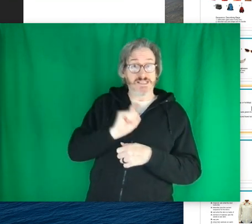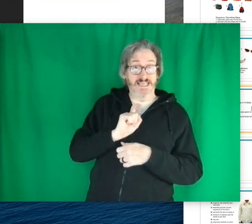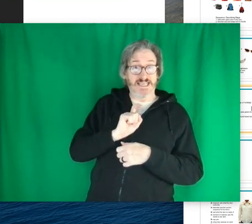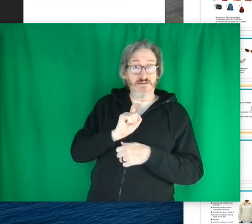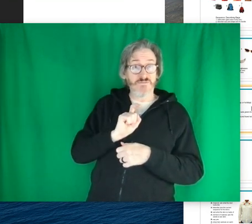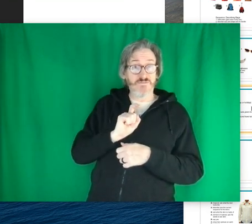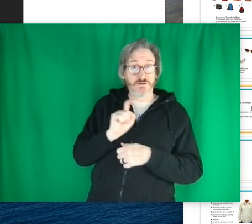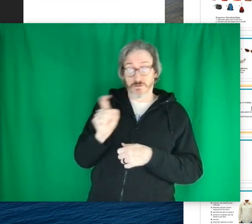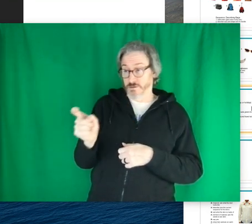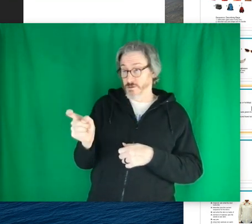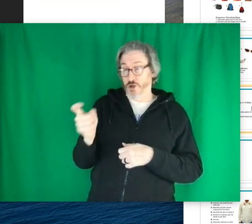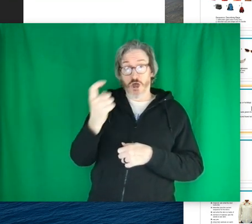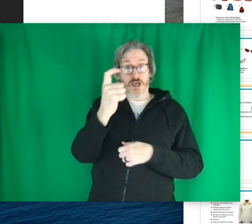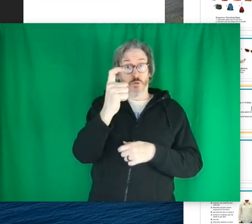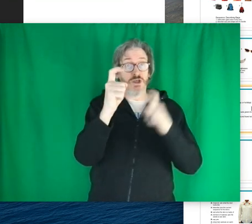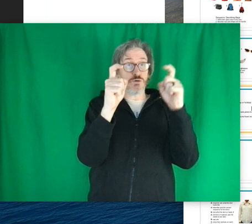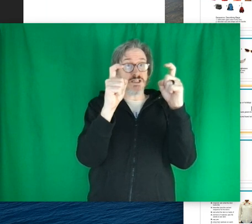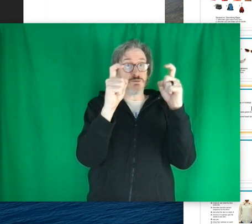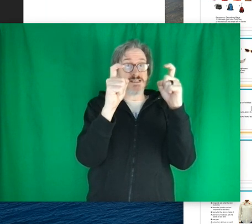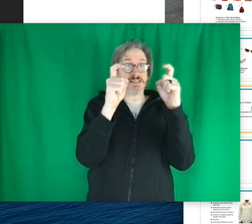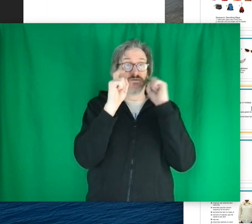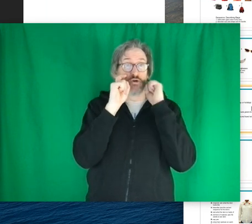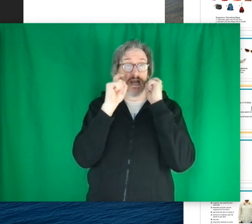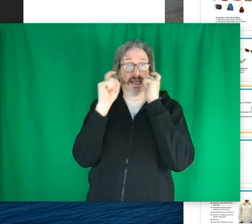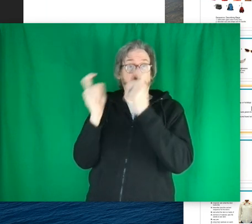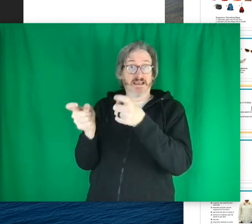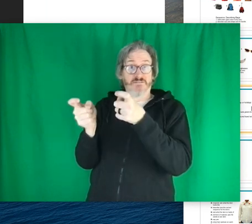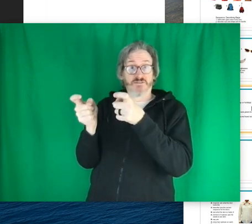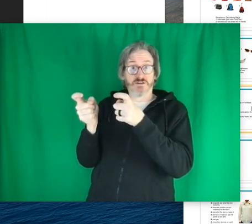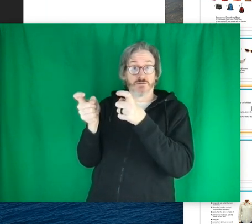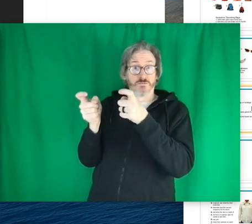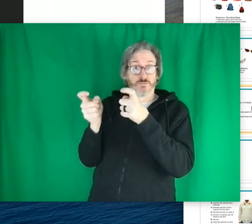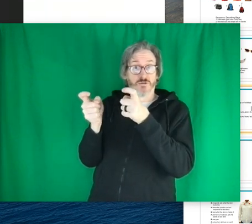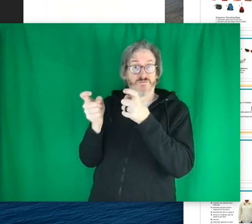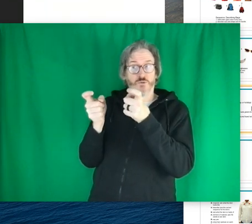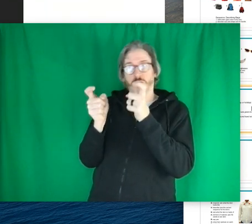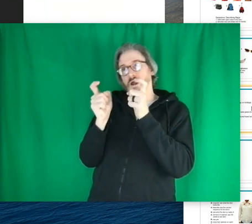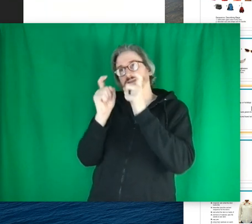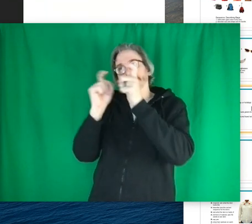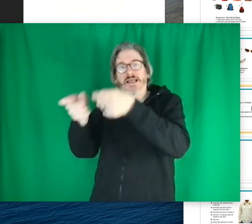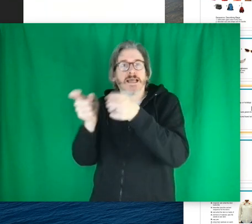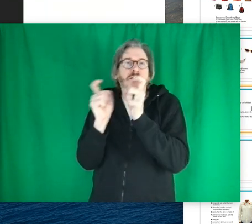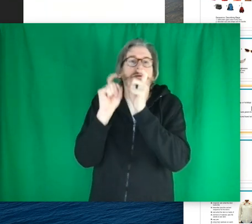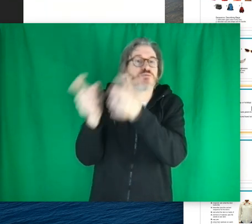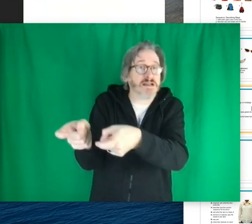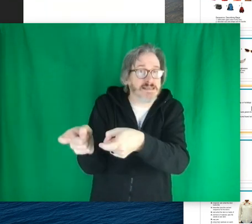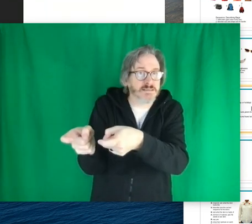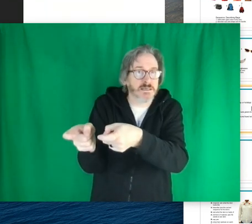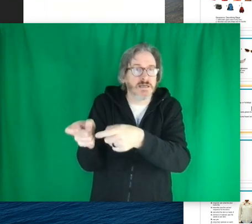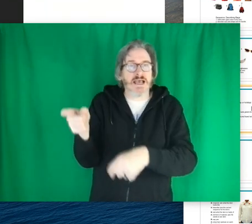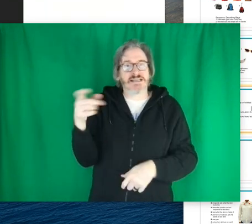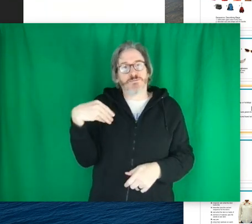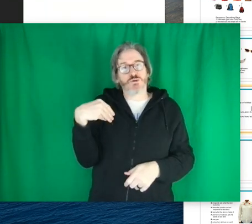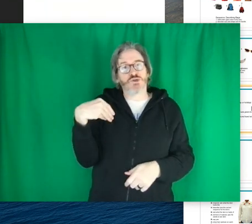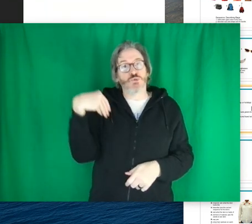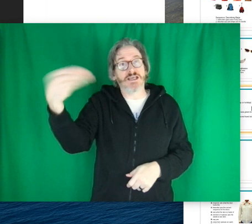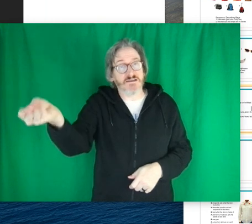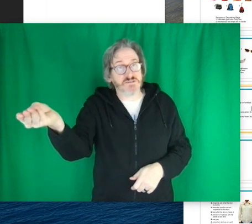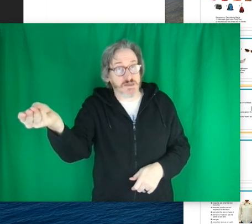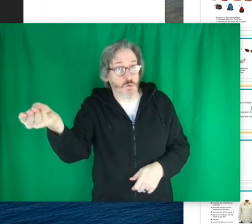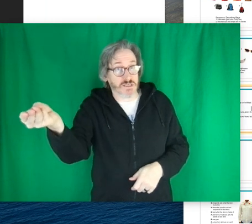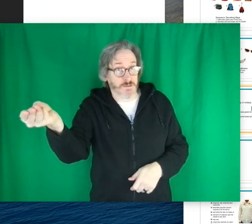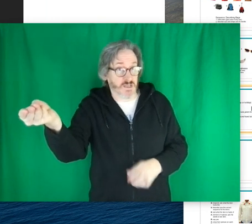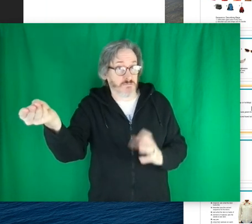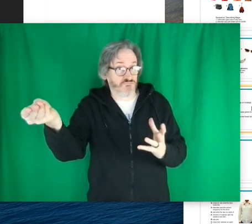It was a gift. We usually use this for a gift. For as in, like, here's a present, as opposed to